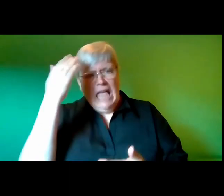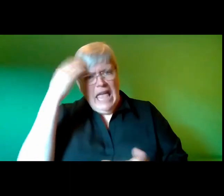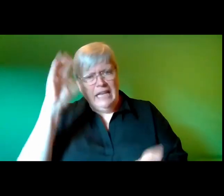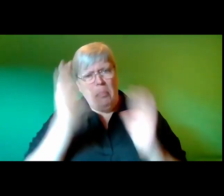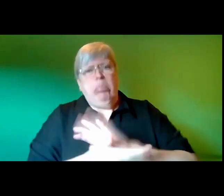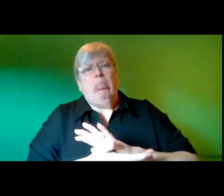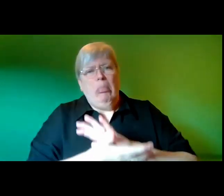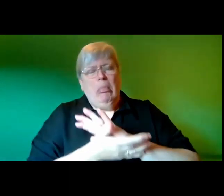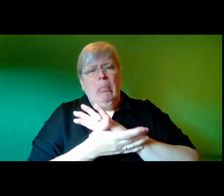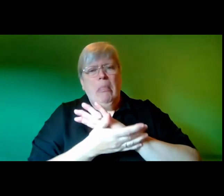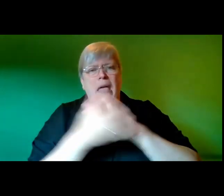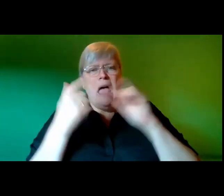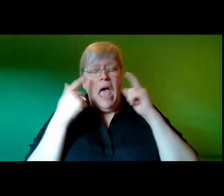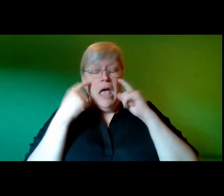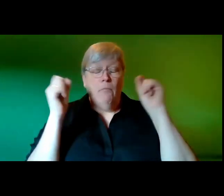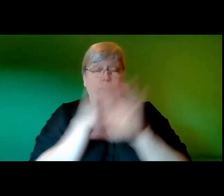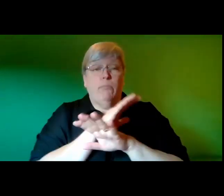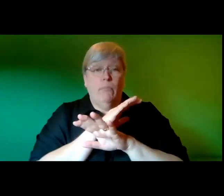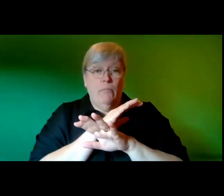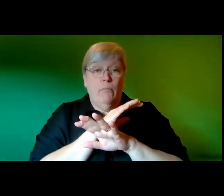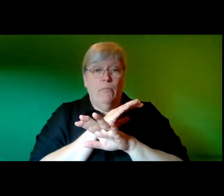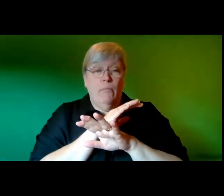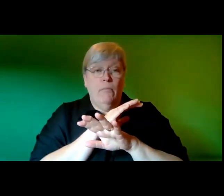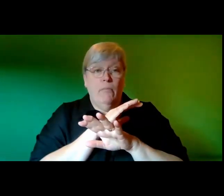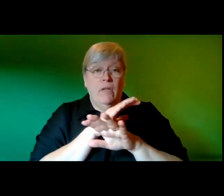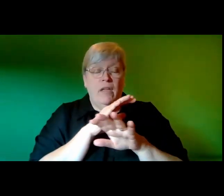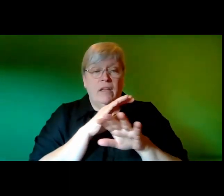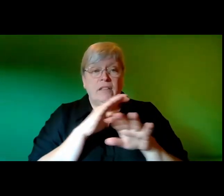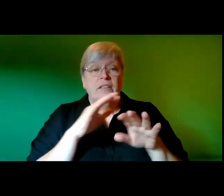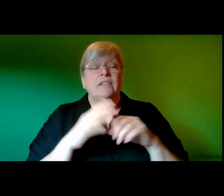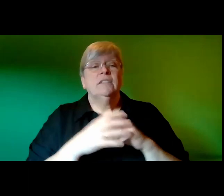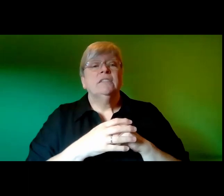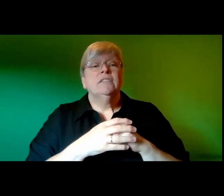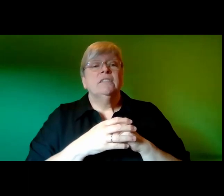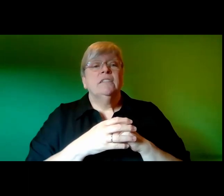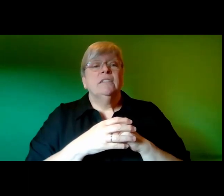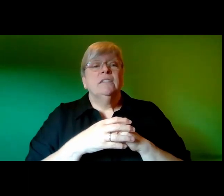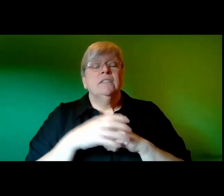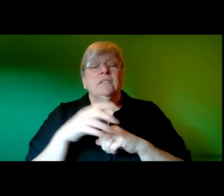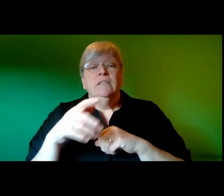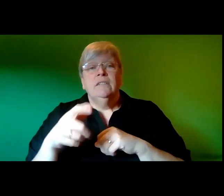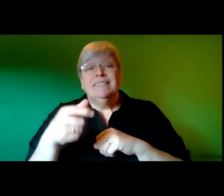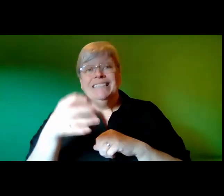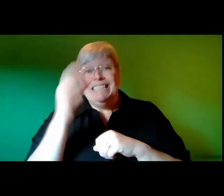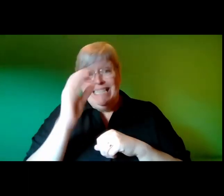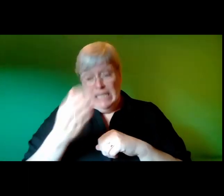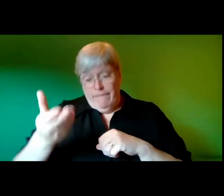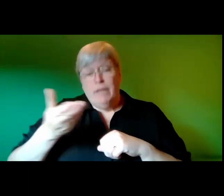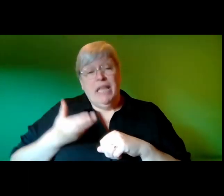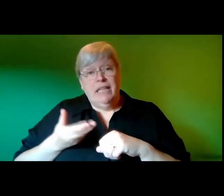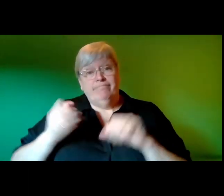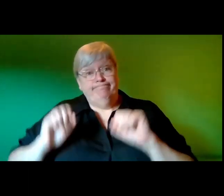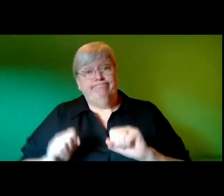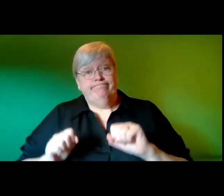his eyes glaze over you would have liked him you know he placed a cup of tea in front of me and sat down with his own